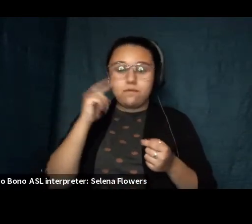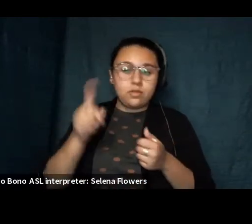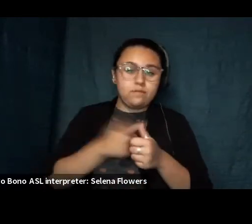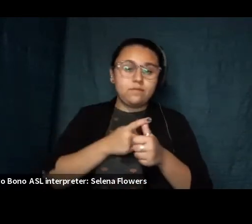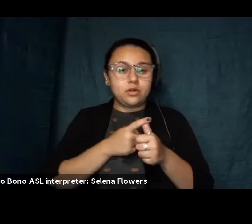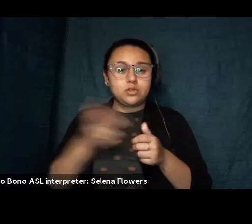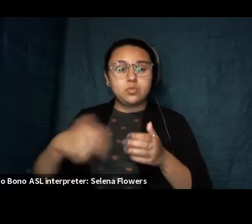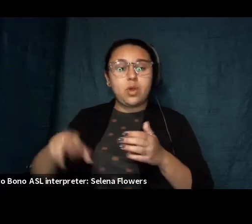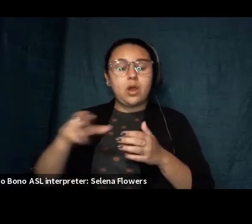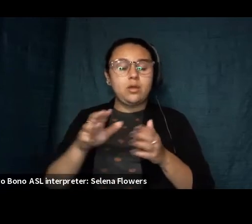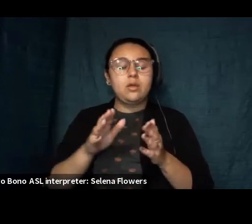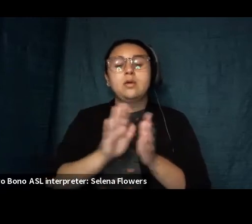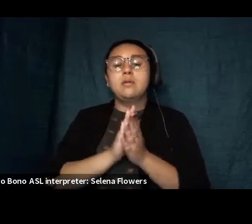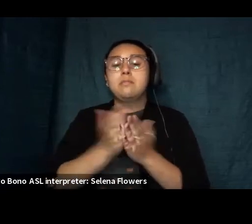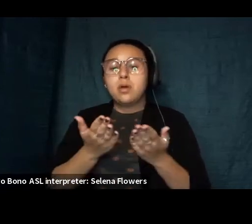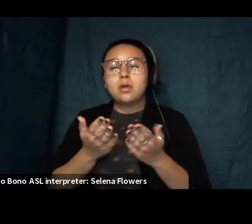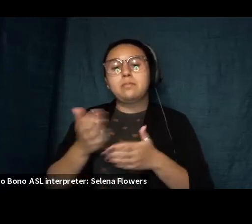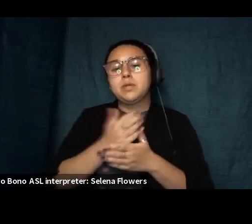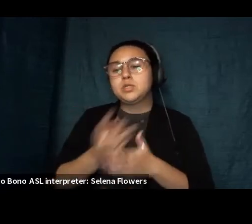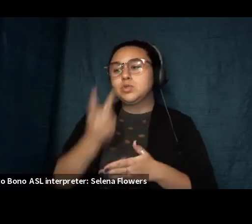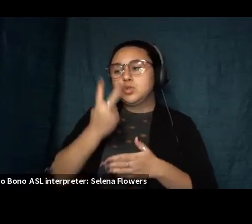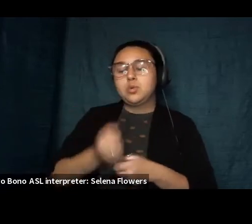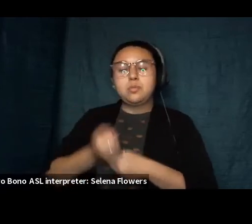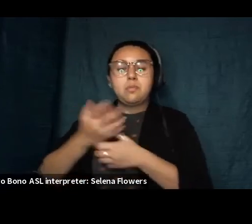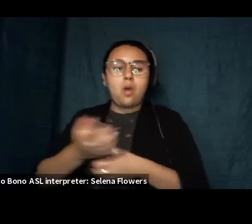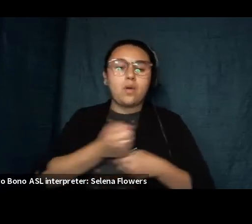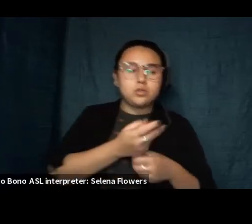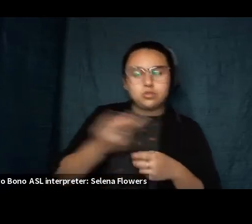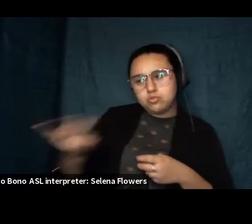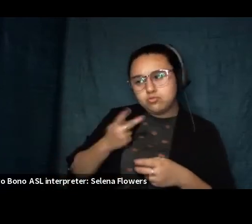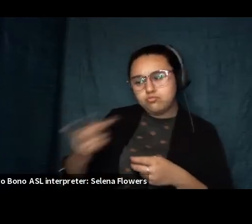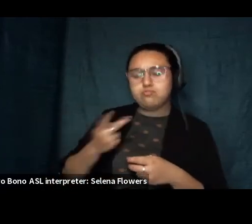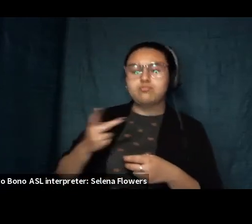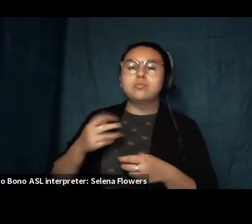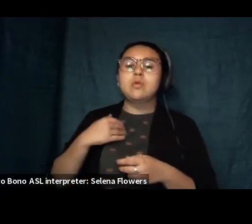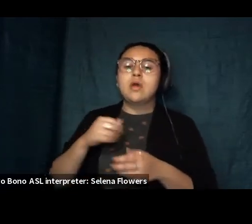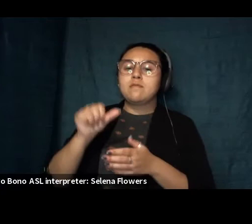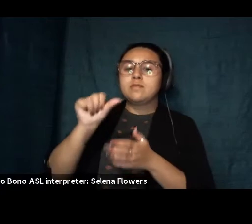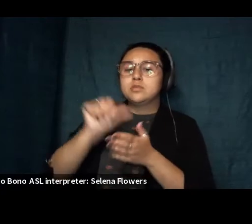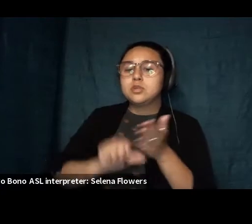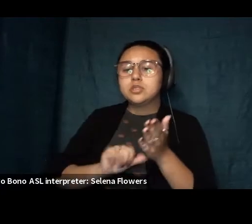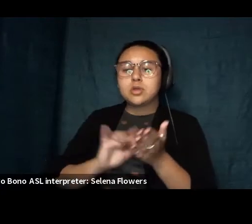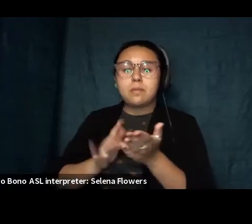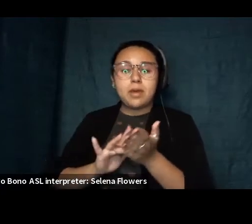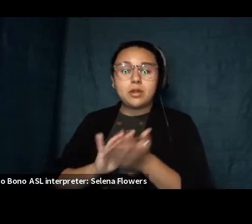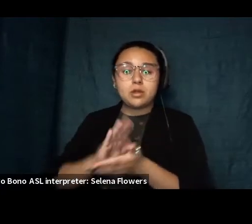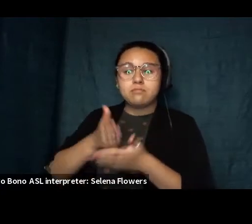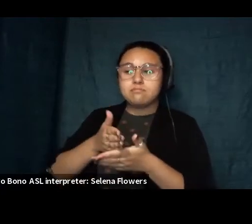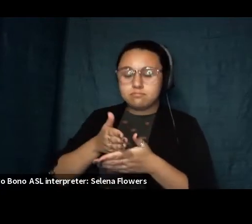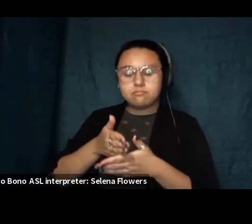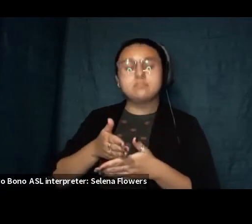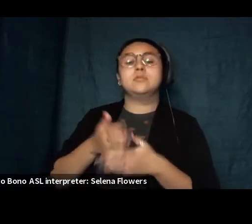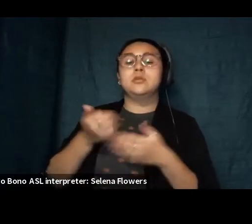letters um between two poets grappling with a lifetime of surgical and medical intervention and trying to imagine